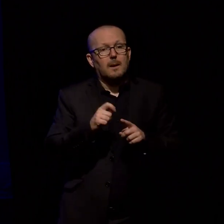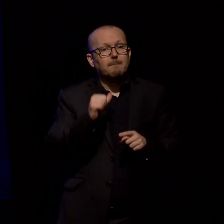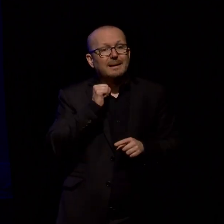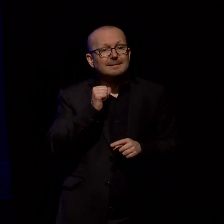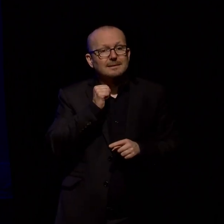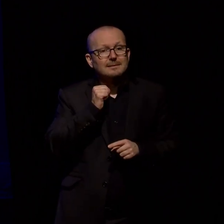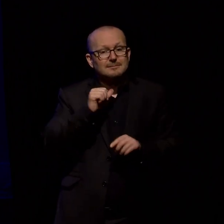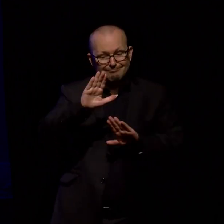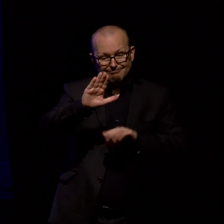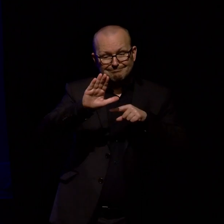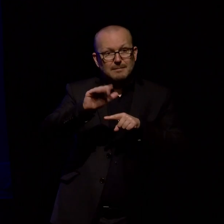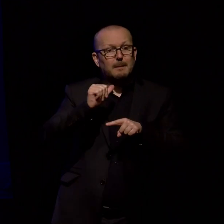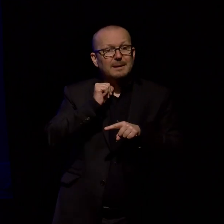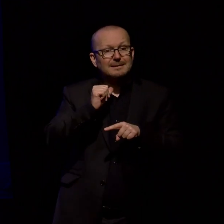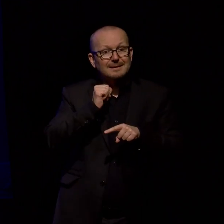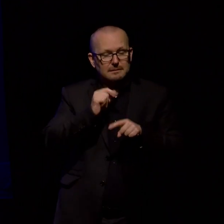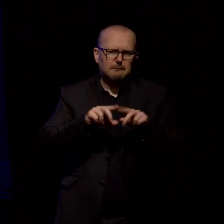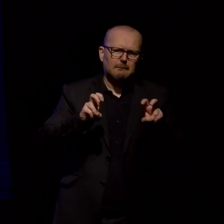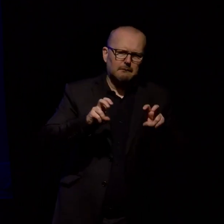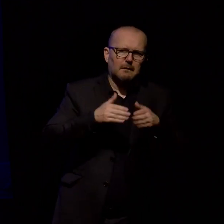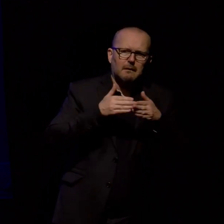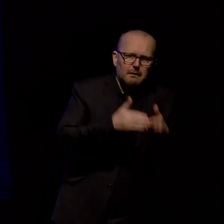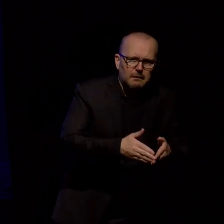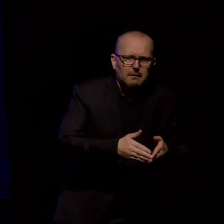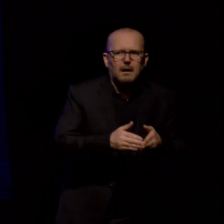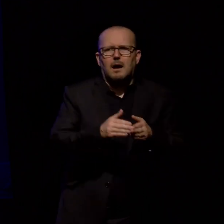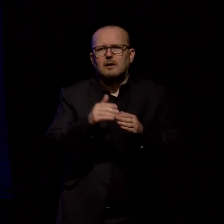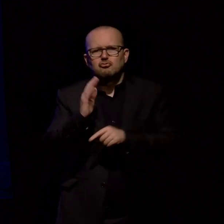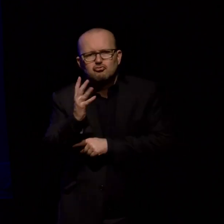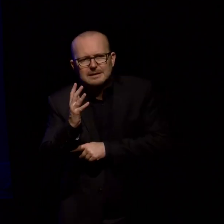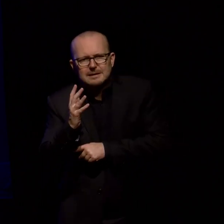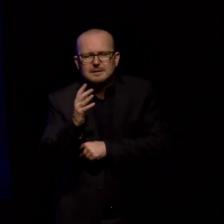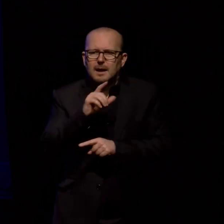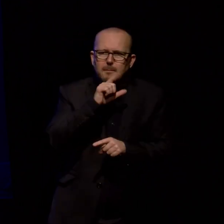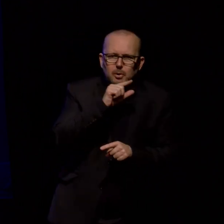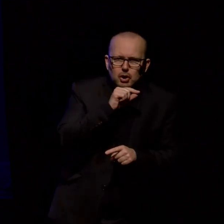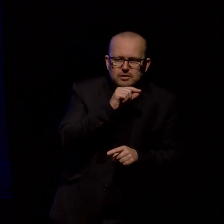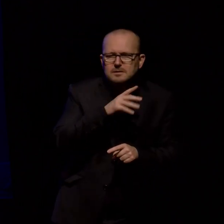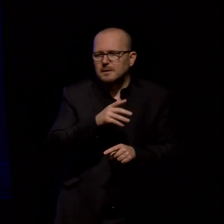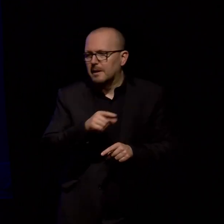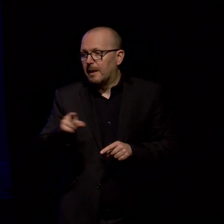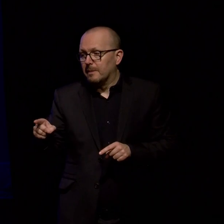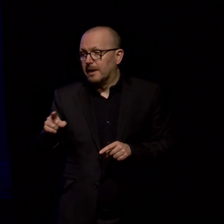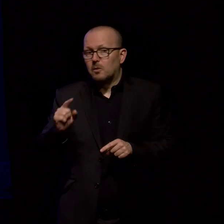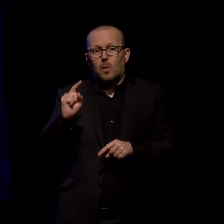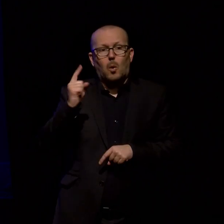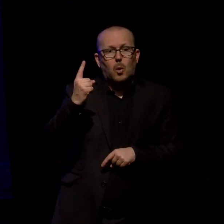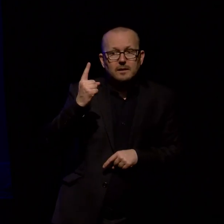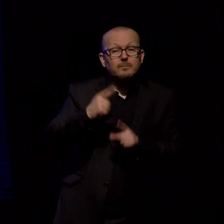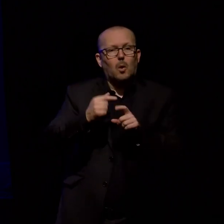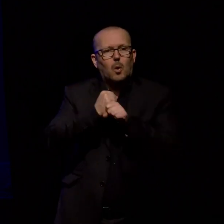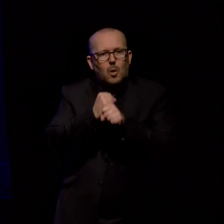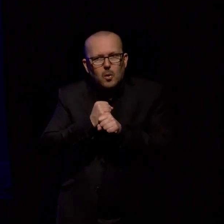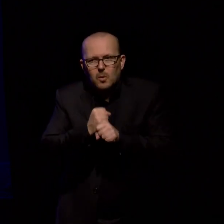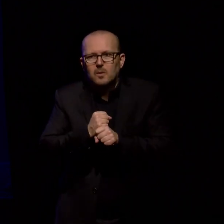trees and bridges and in Wellington there's banks and women and taverns and beaches and there's horses and there's